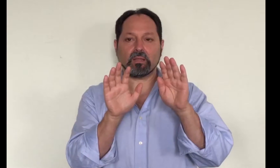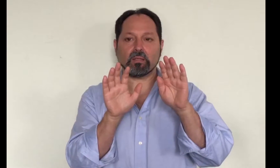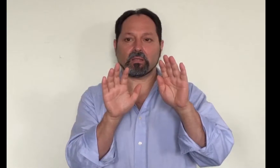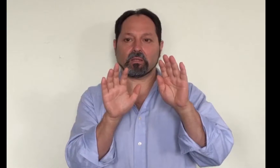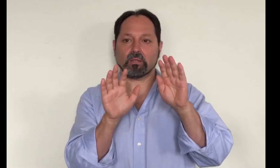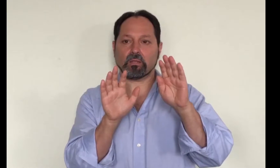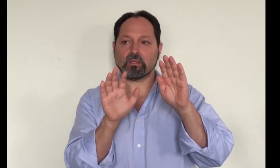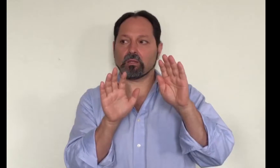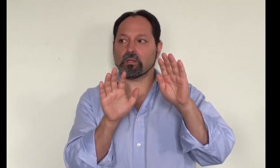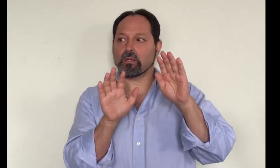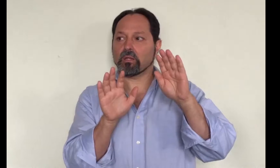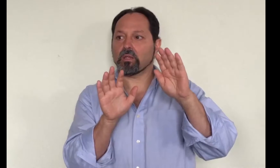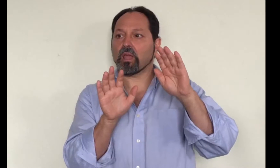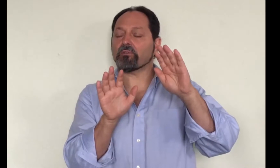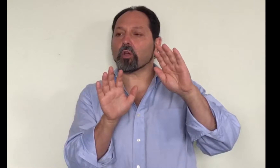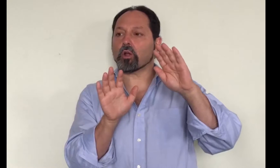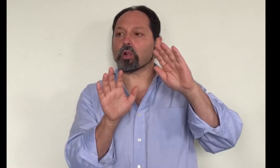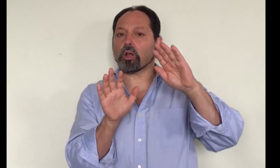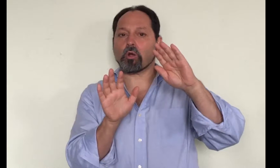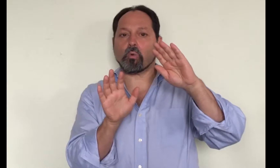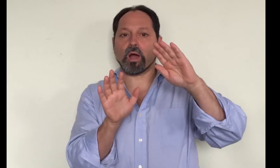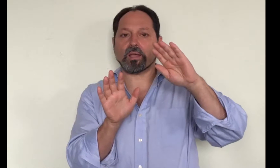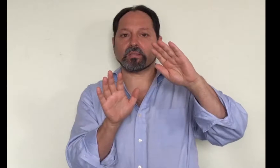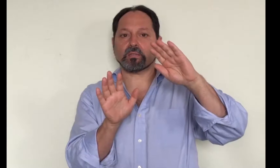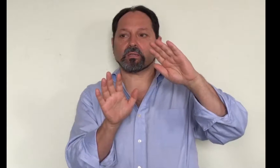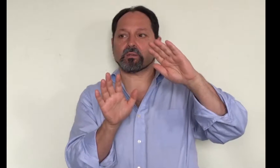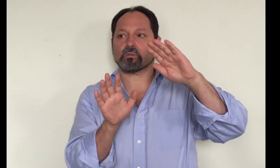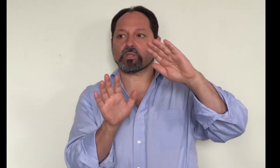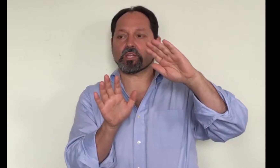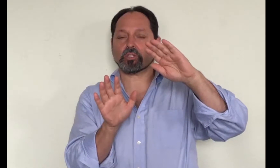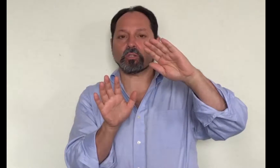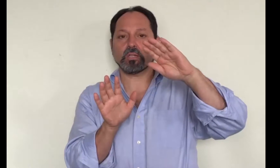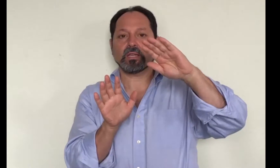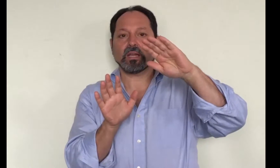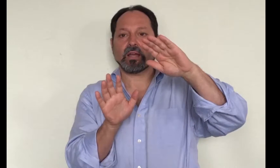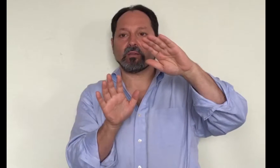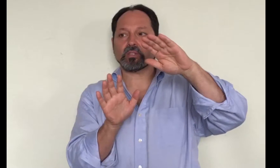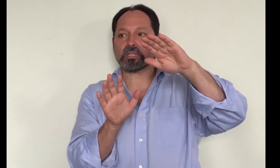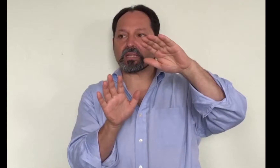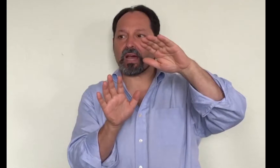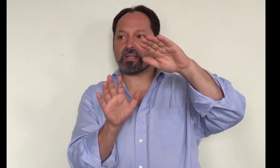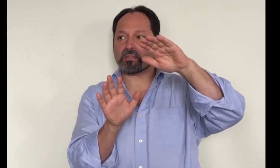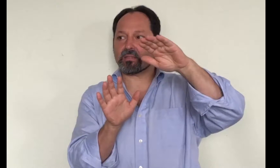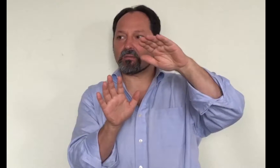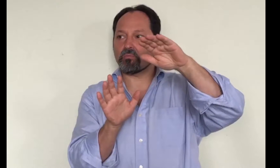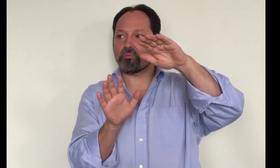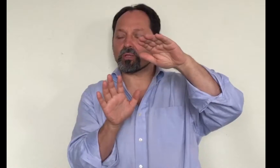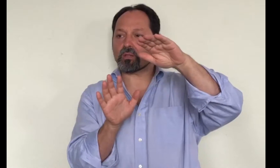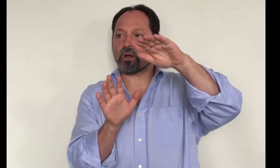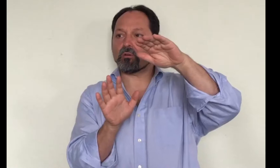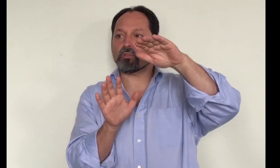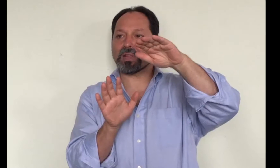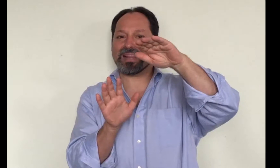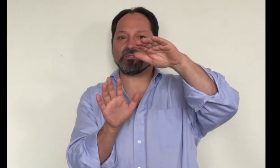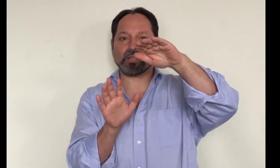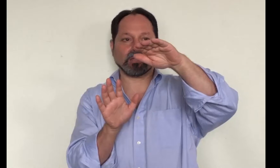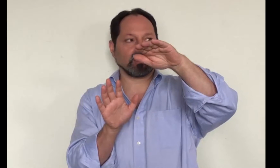you have a clockwise rotation and you have a slight movement of the left hand